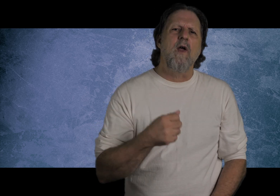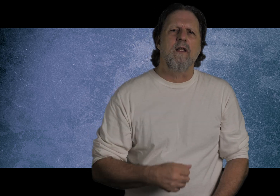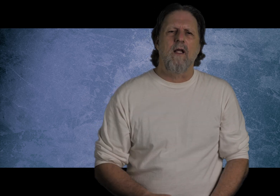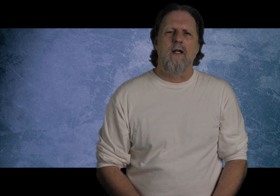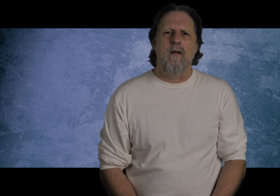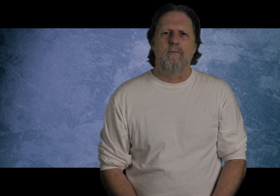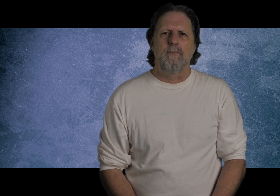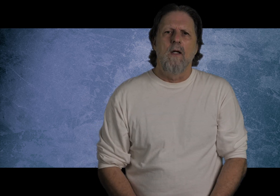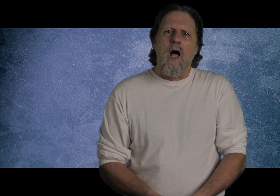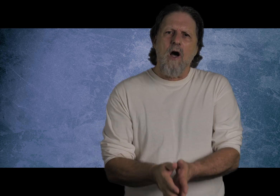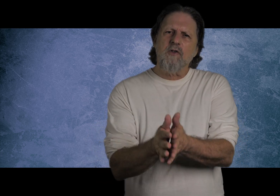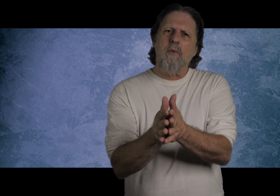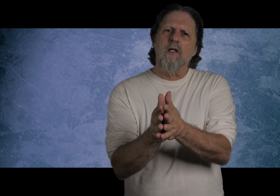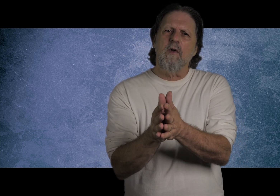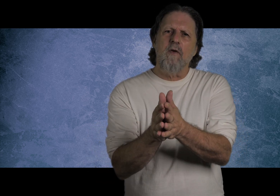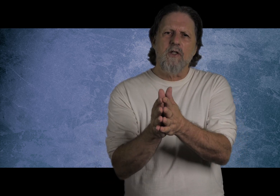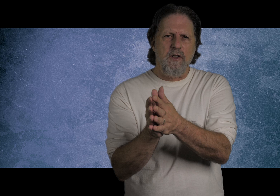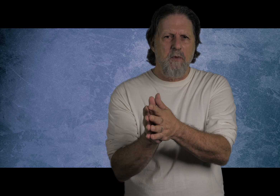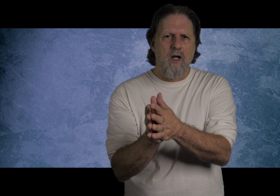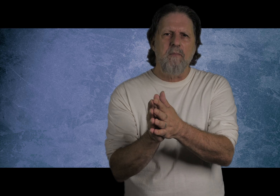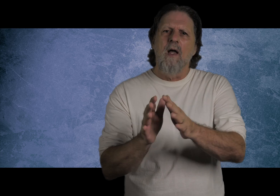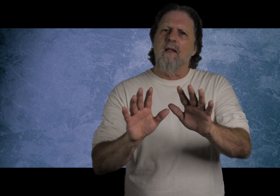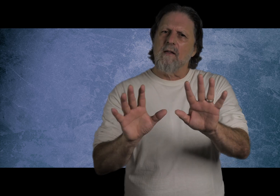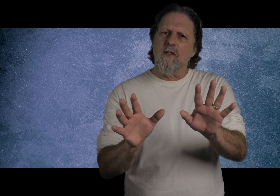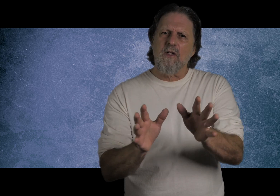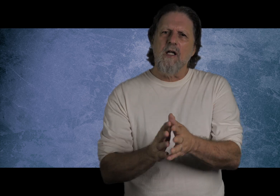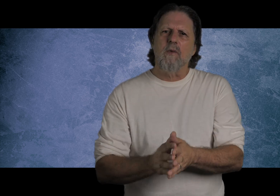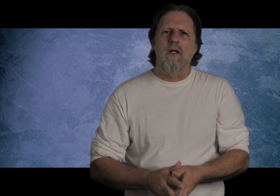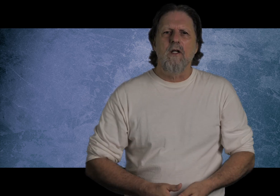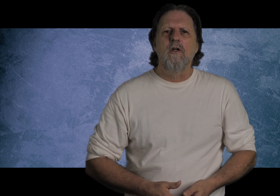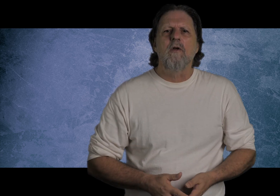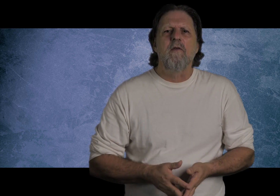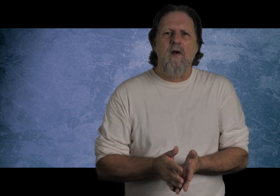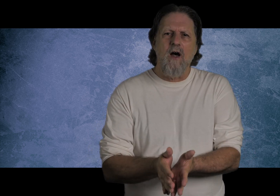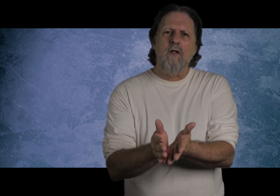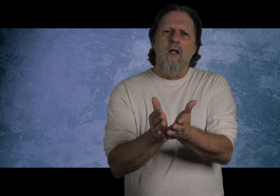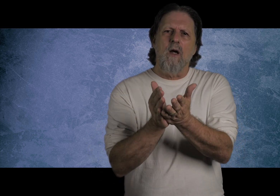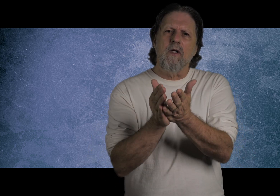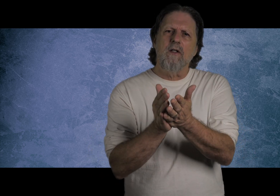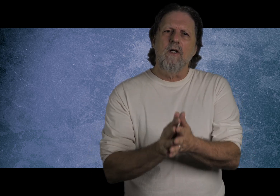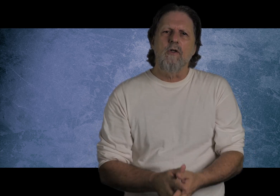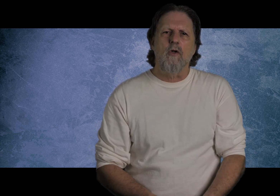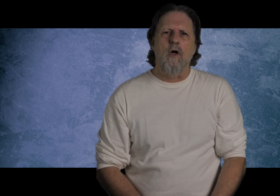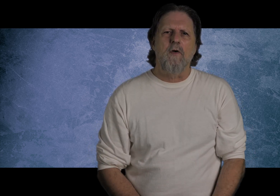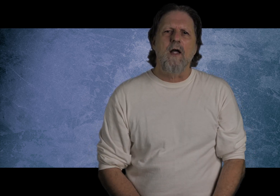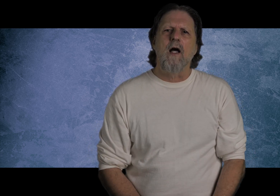faith in him. I also pray as we finish this book up that these studies would continue to be found and would continue to glorify God,